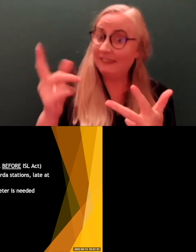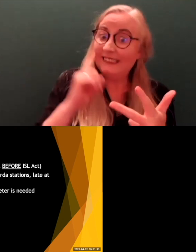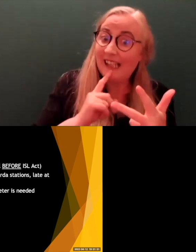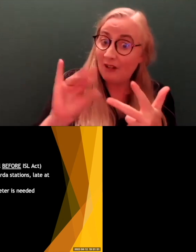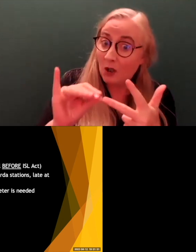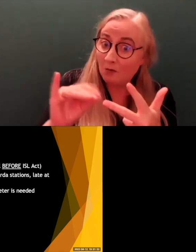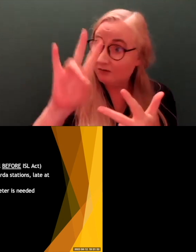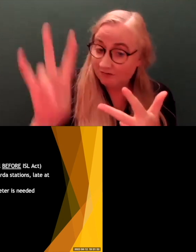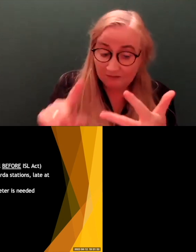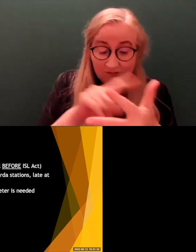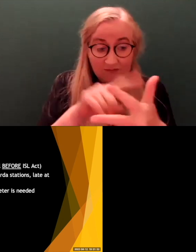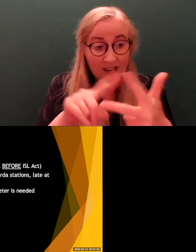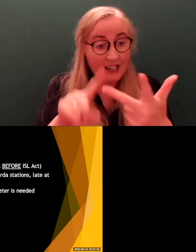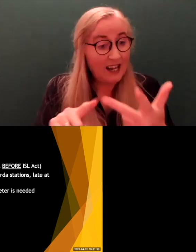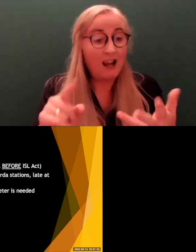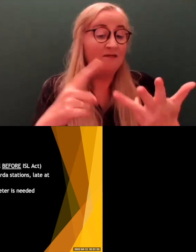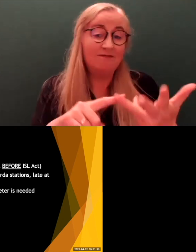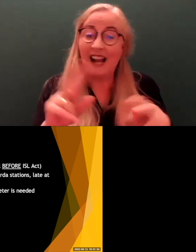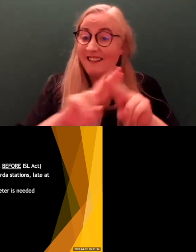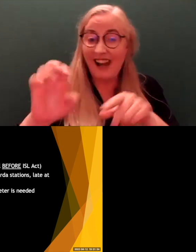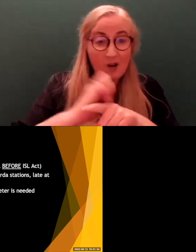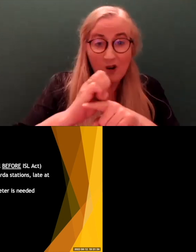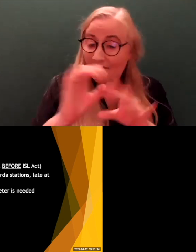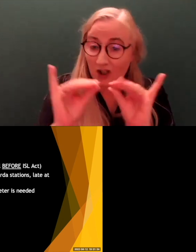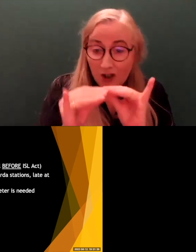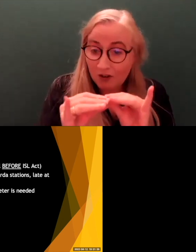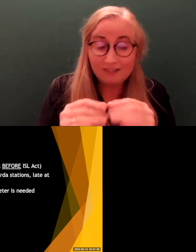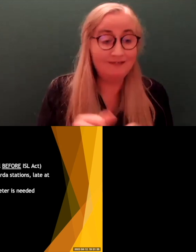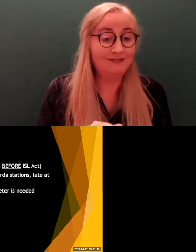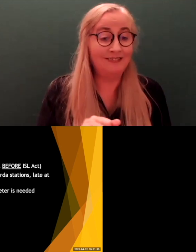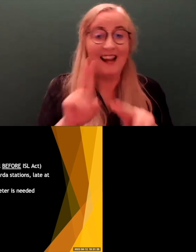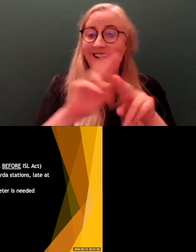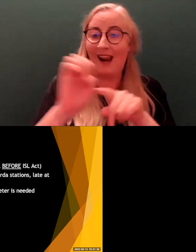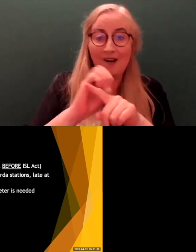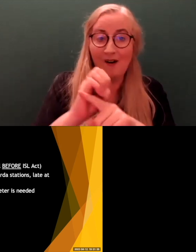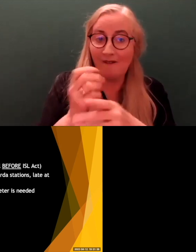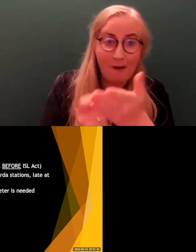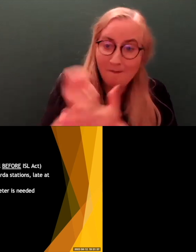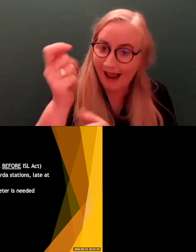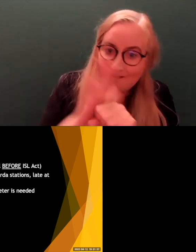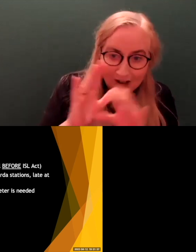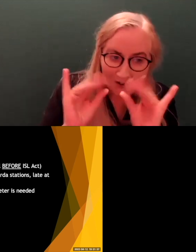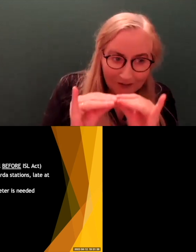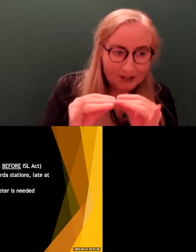There are not enough interpreters. There's not adequate pay for interpreters. And when you have things like,